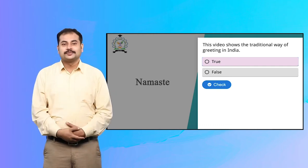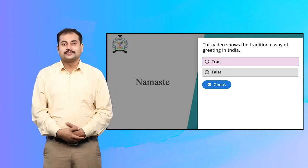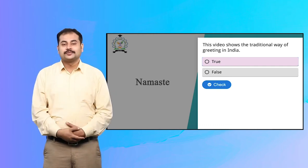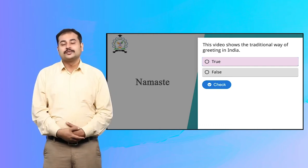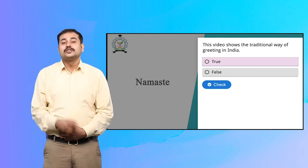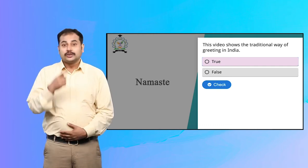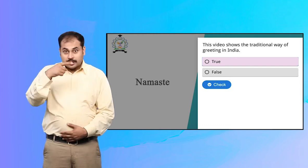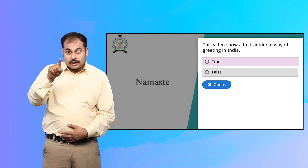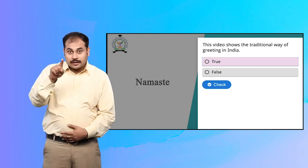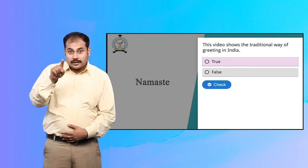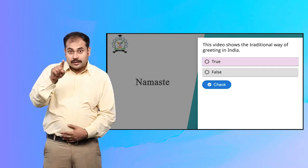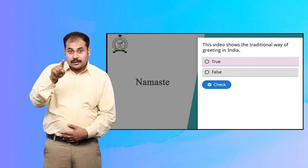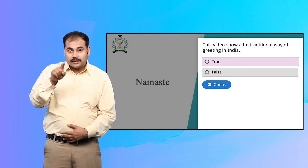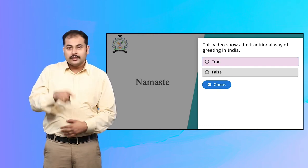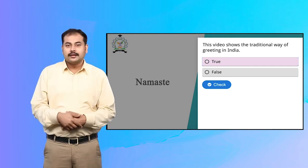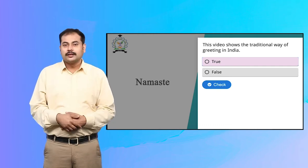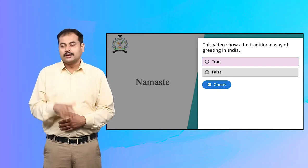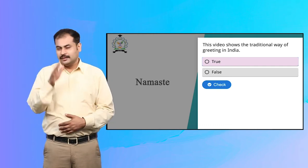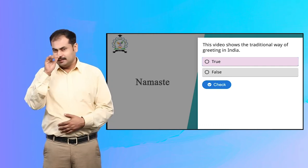True or False?